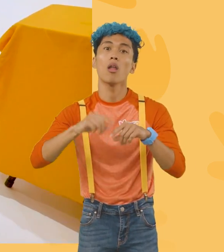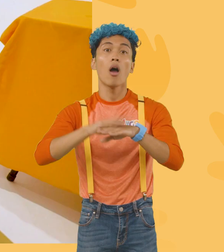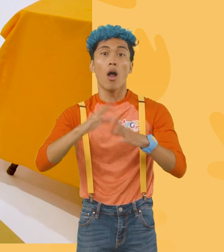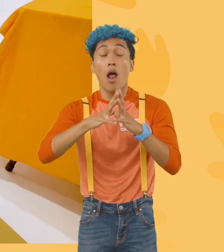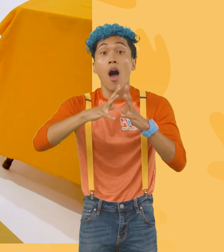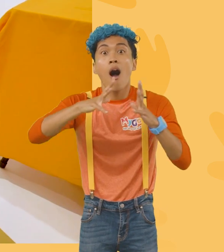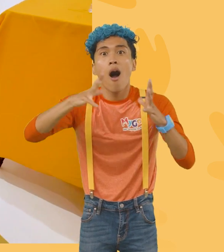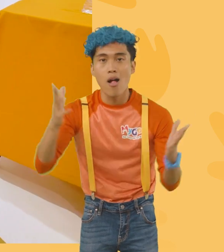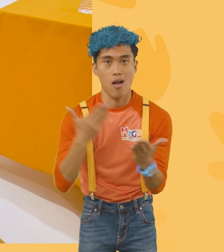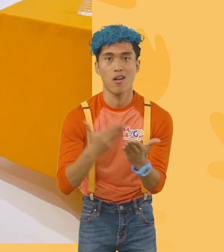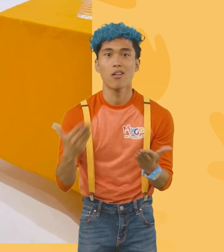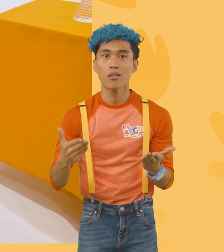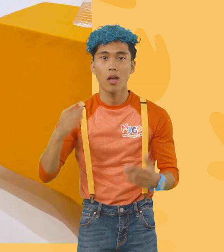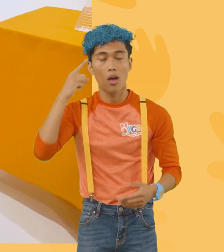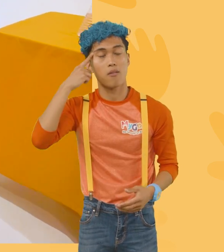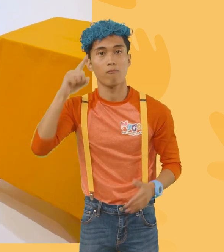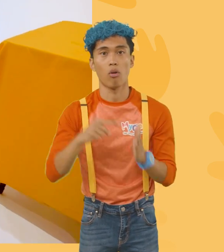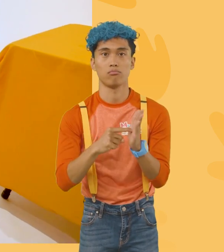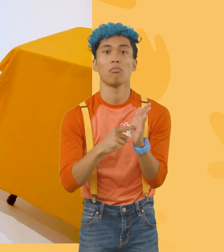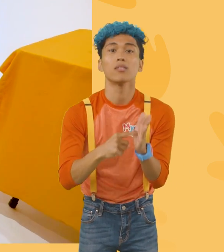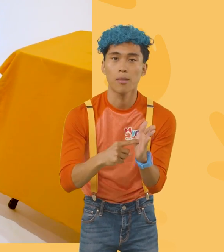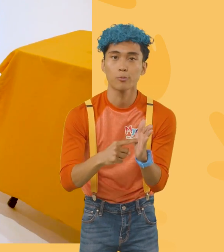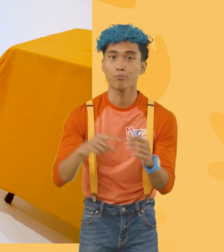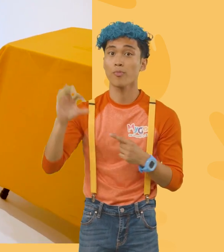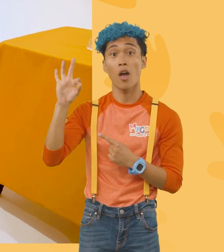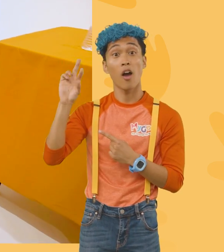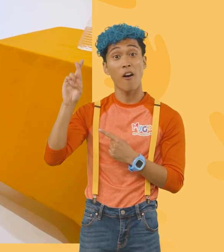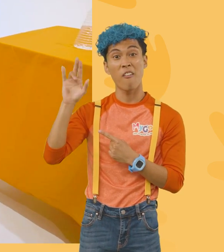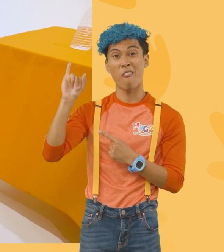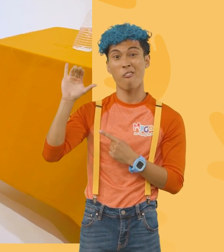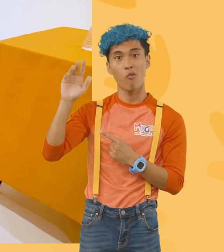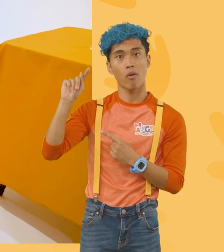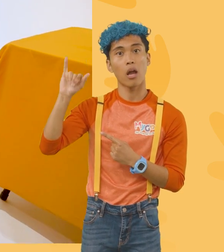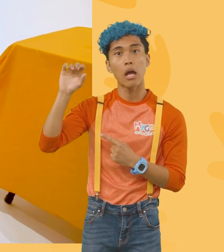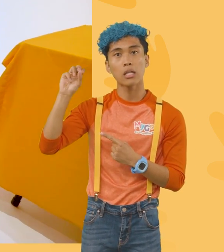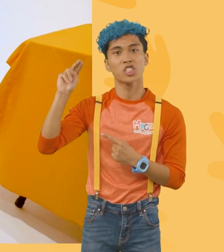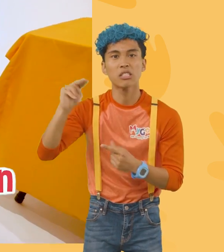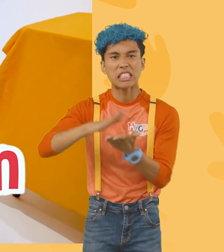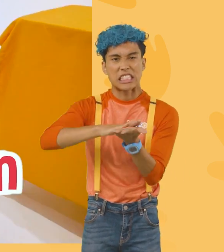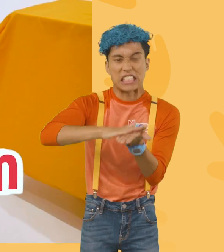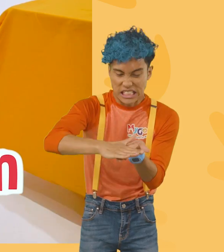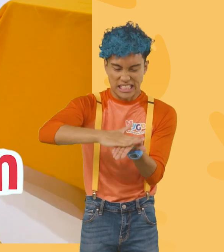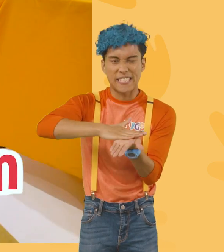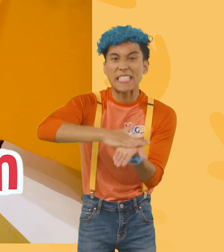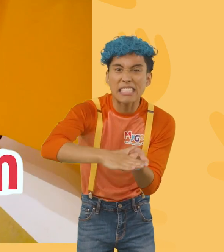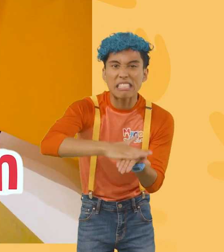item's velocity is. I mean, like, think about it like this. Because there could be a lot of friction and it, like,